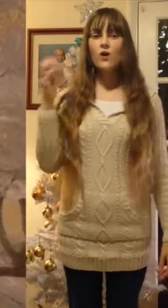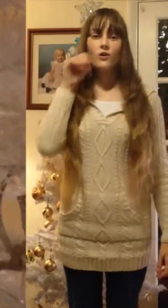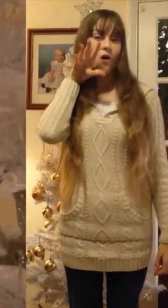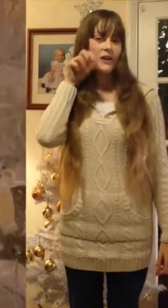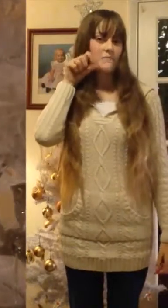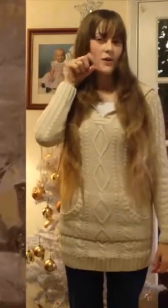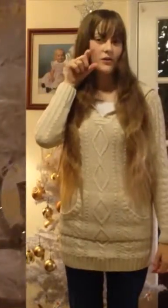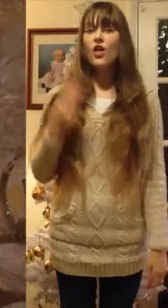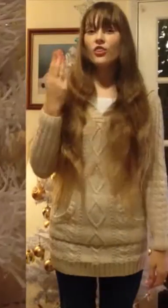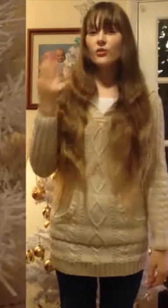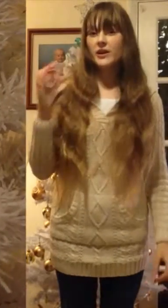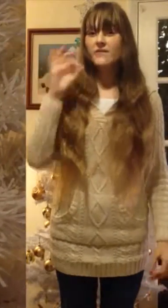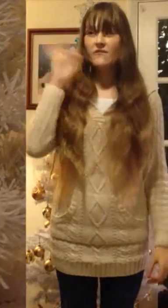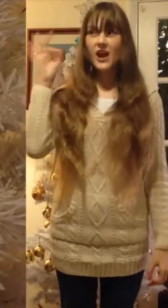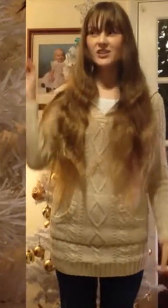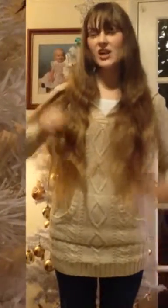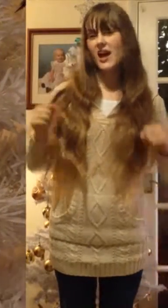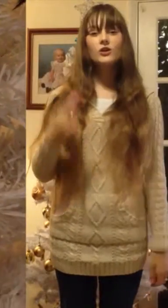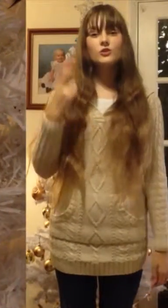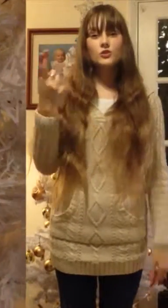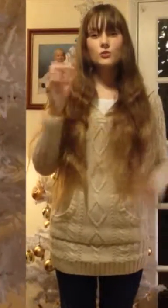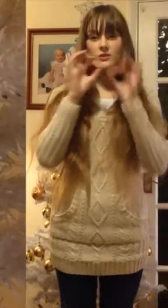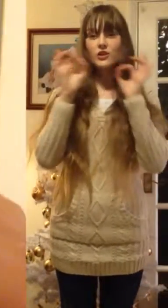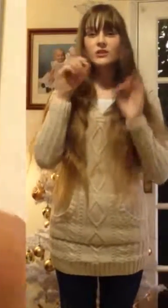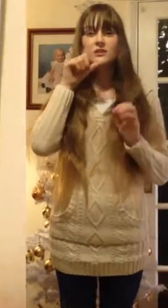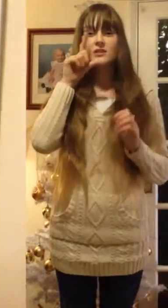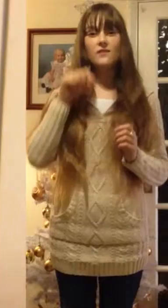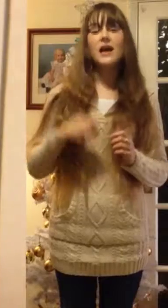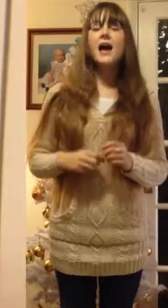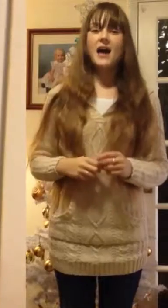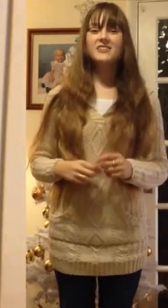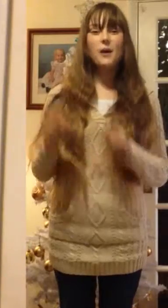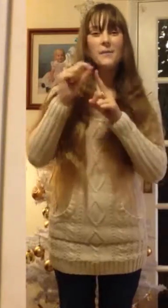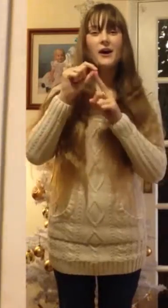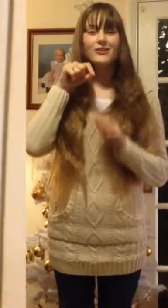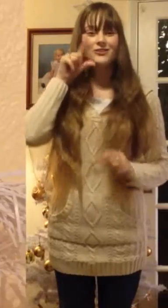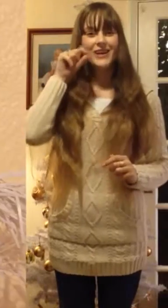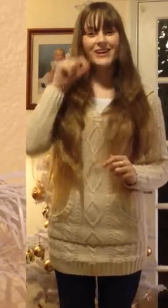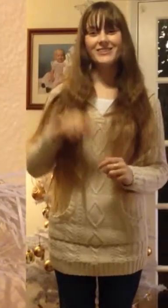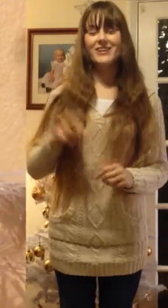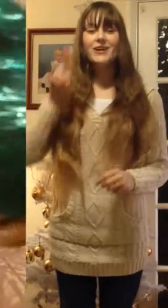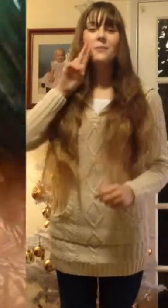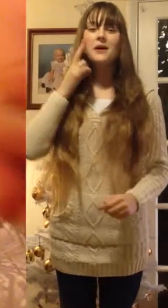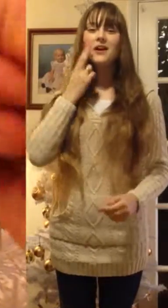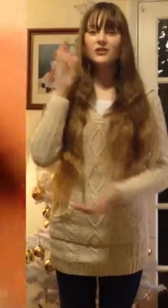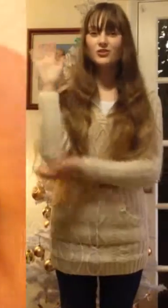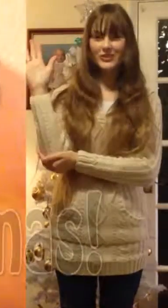calling birds, three French hens, two turtledoves and a partridge in a pear tree.